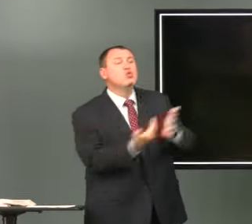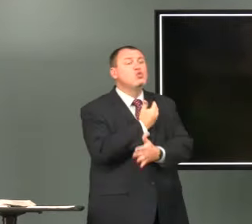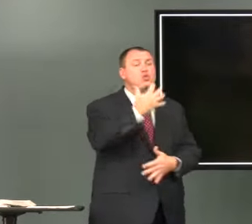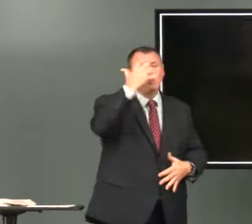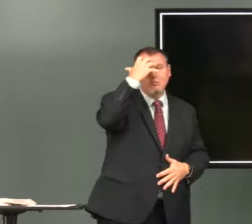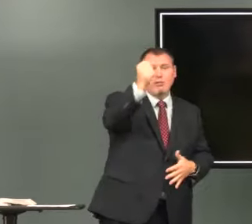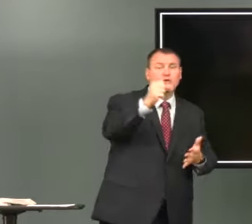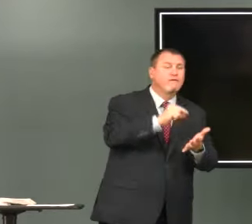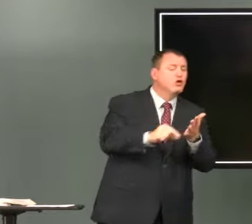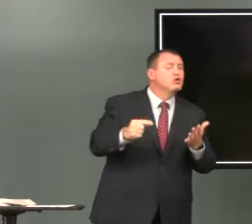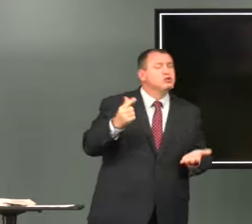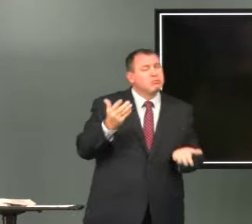now it's going to be new